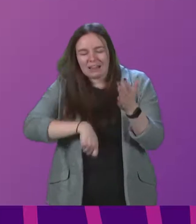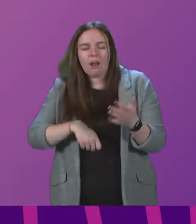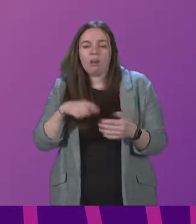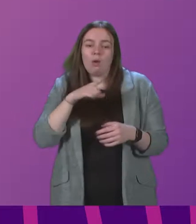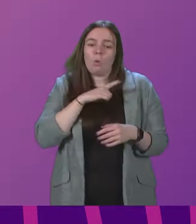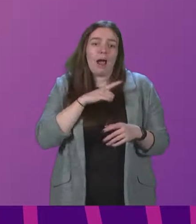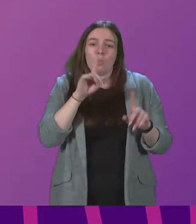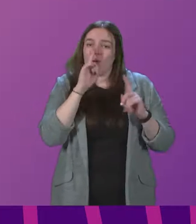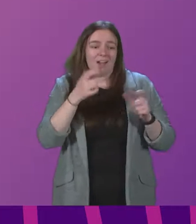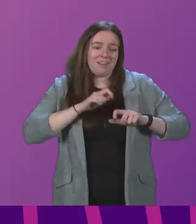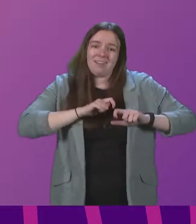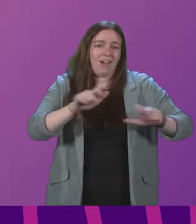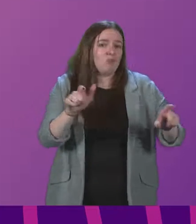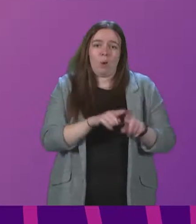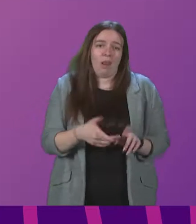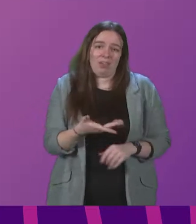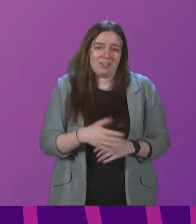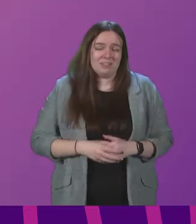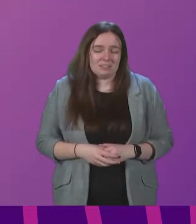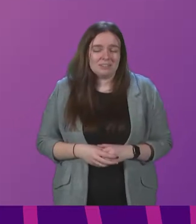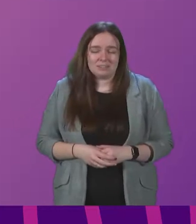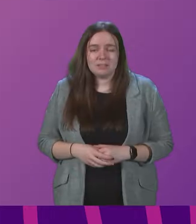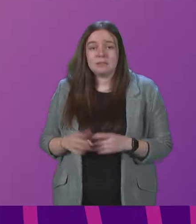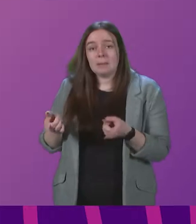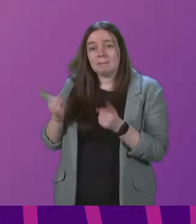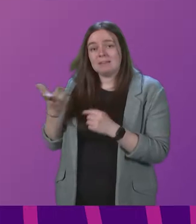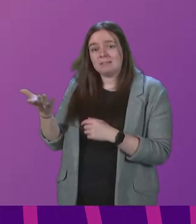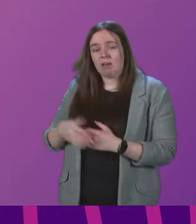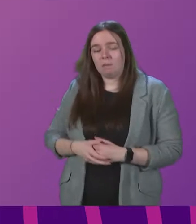we cannot go on like this. Minister. Minister.